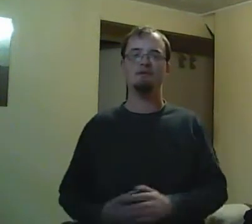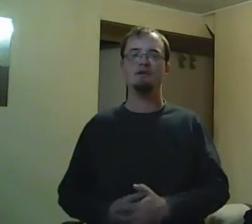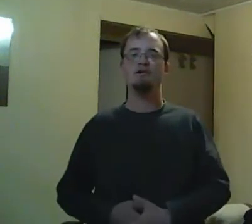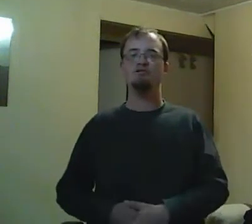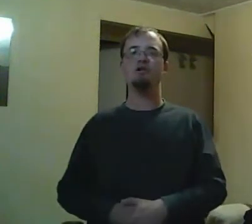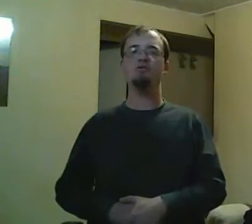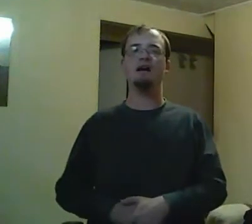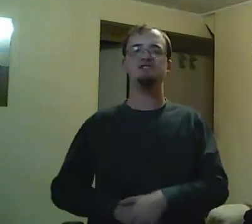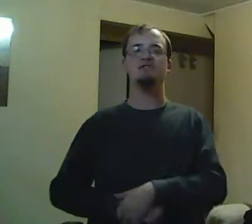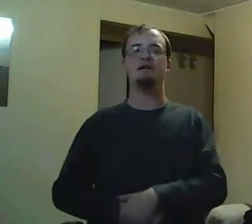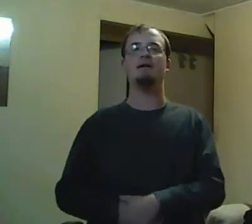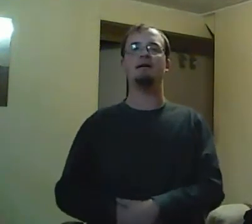it if you prefer.